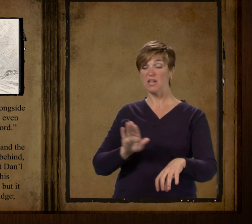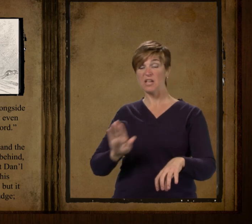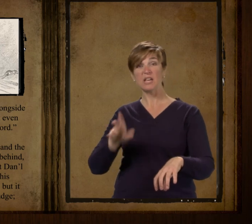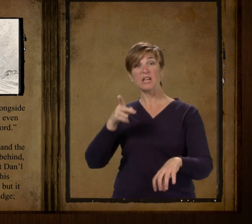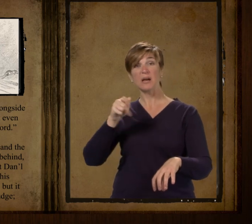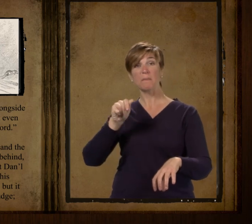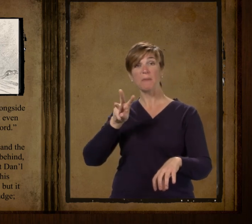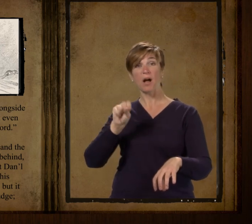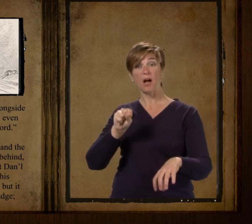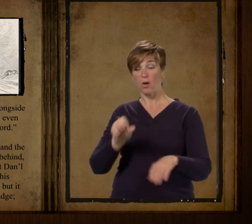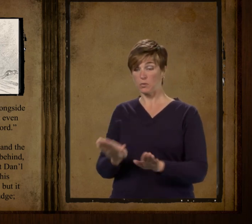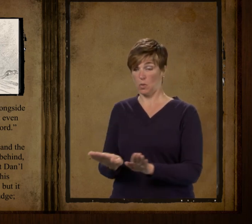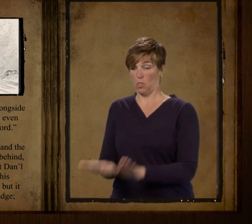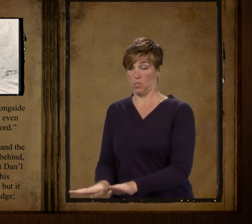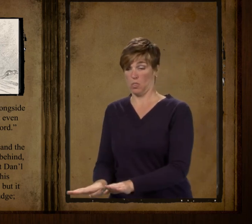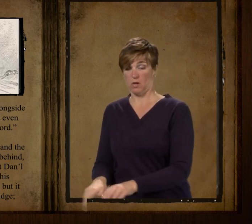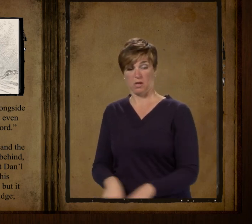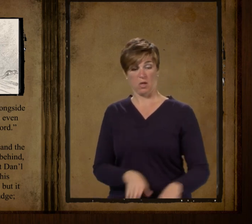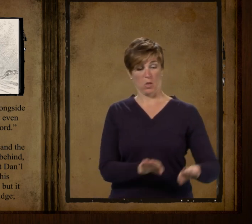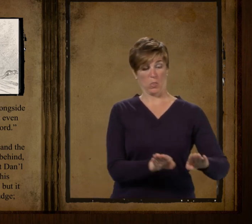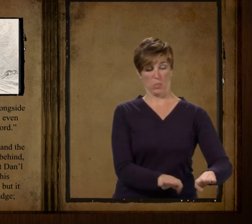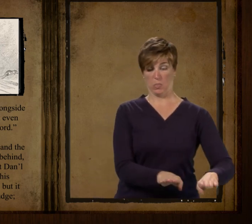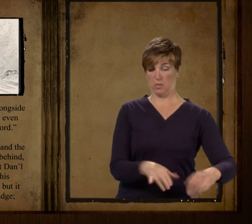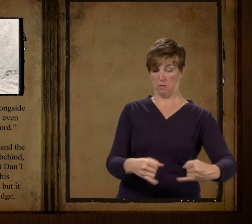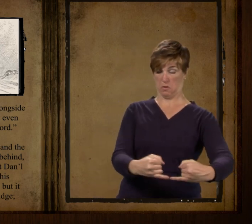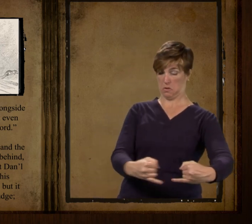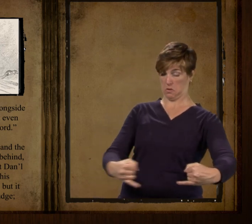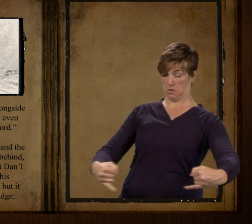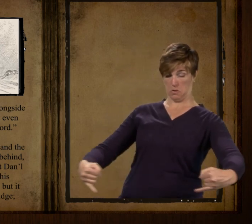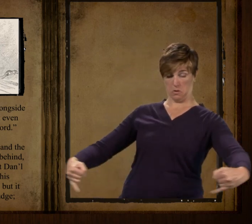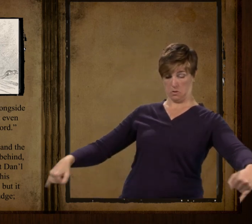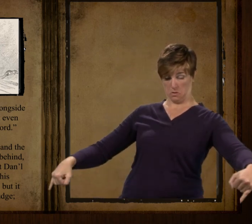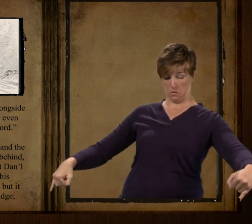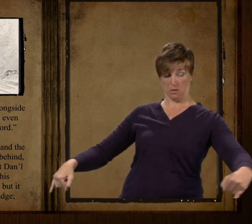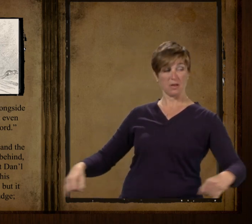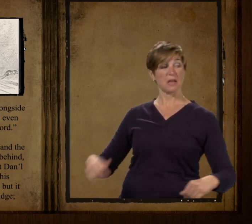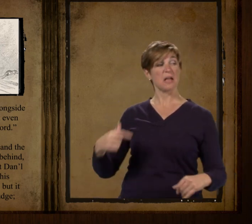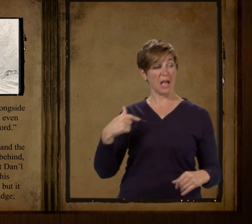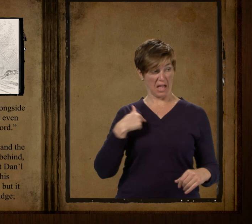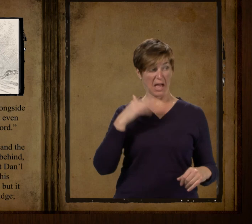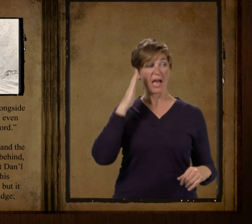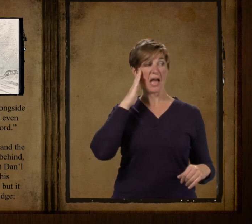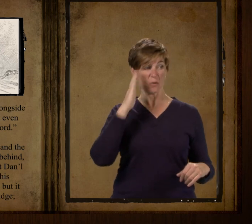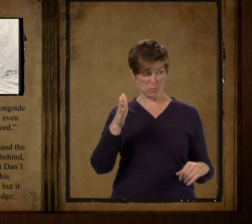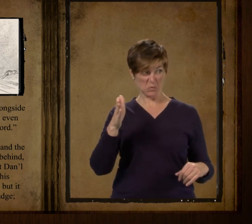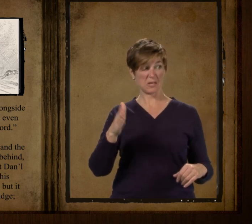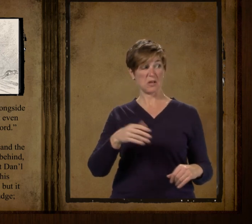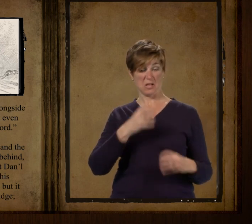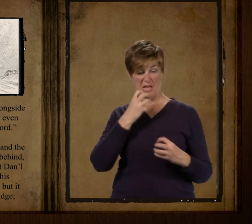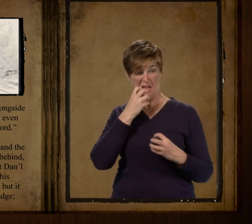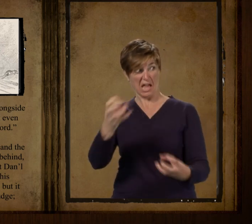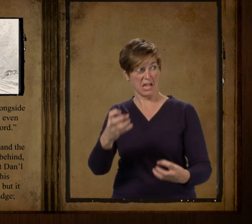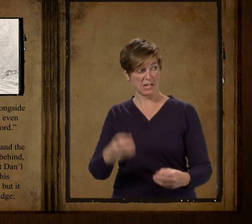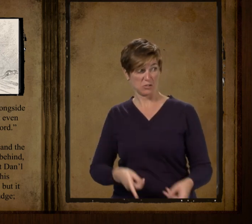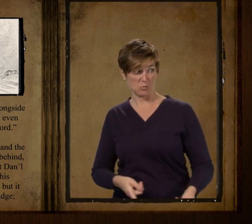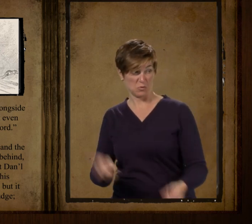and I'll give the word he he says one two three